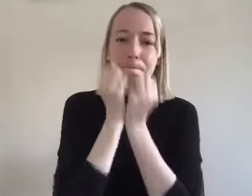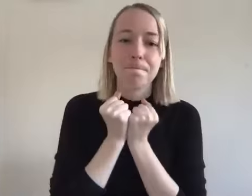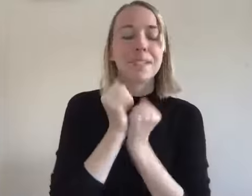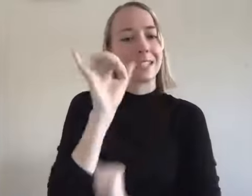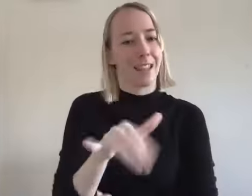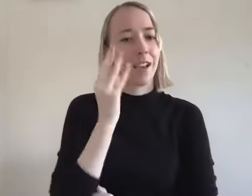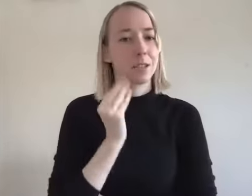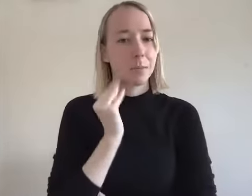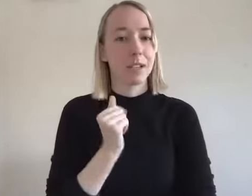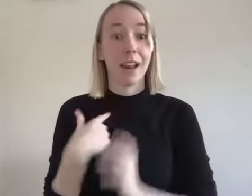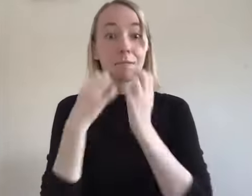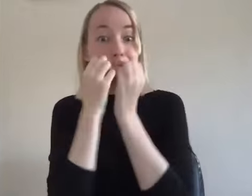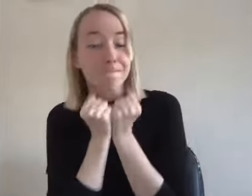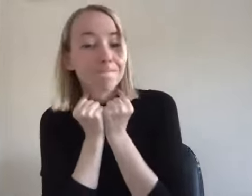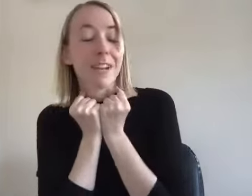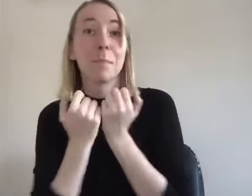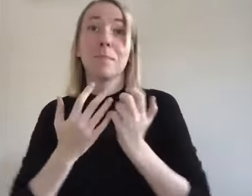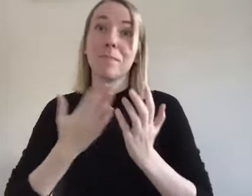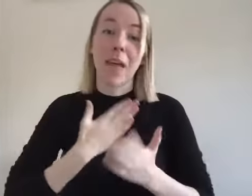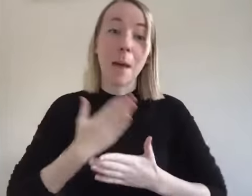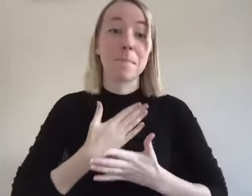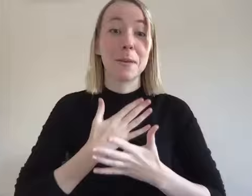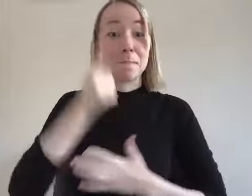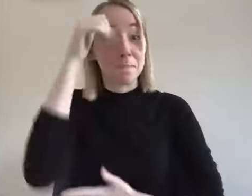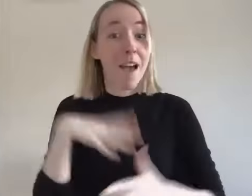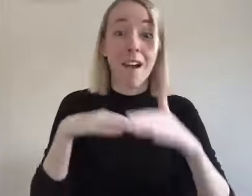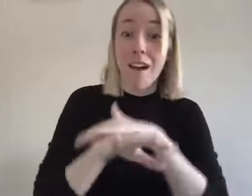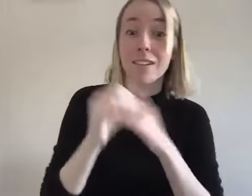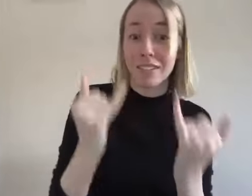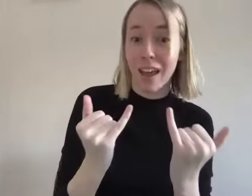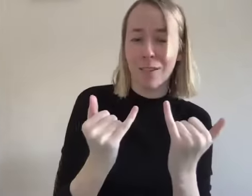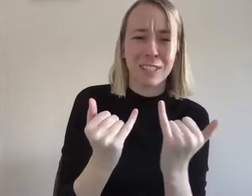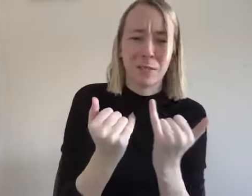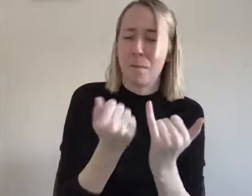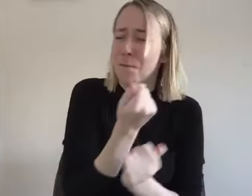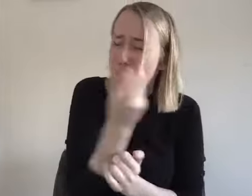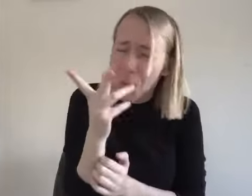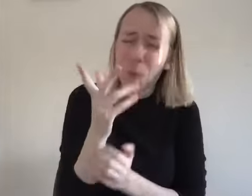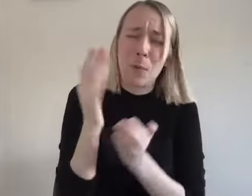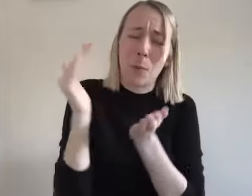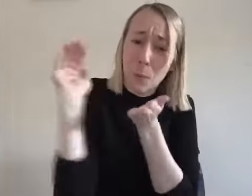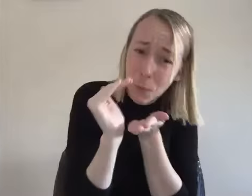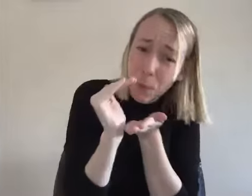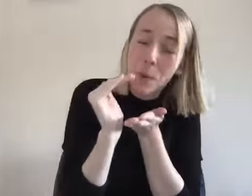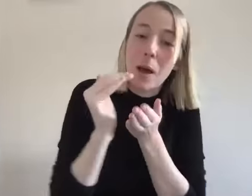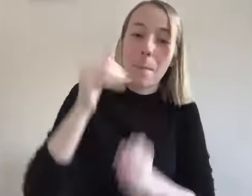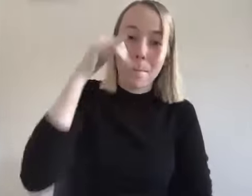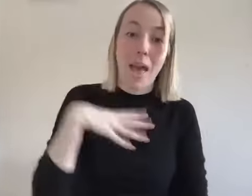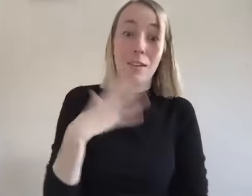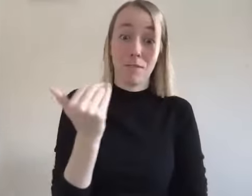really value that and i value that more men are coming in also because there's no men like there's been very little men you know 15 years